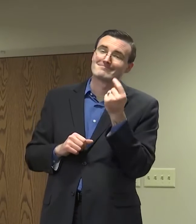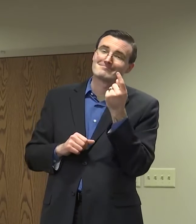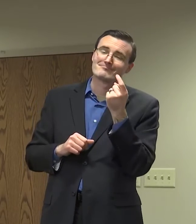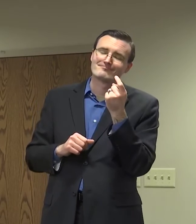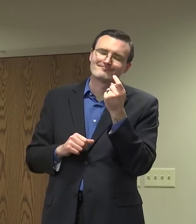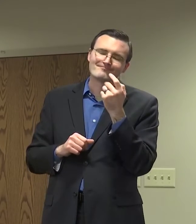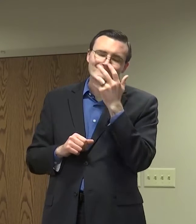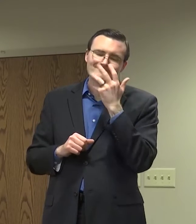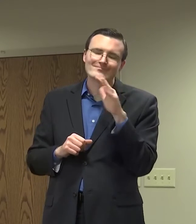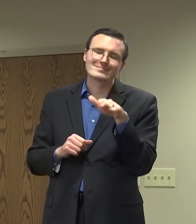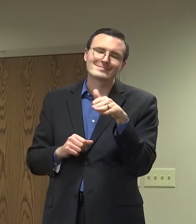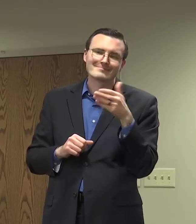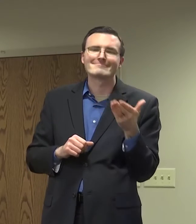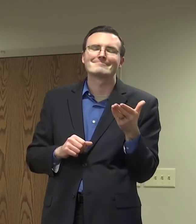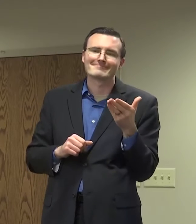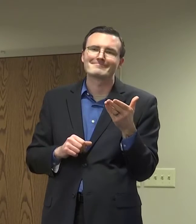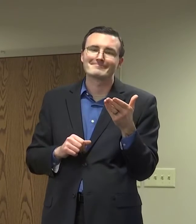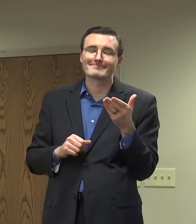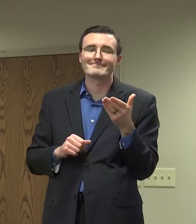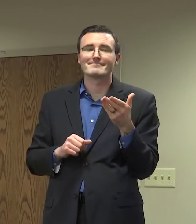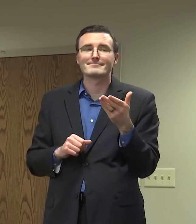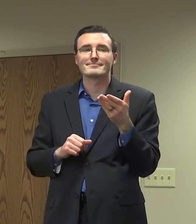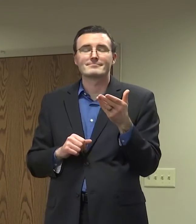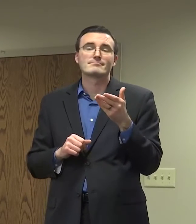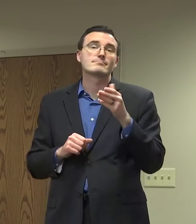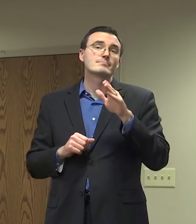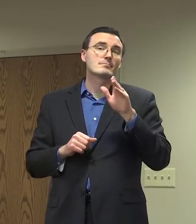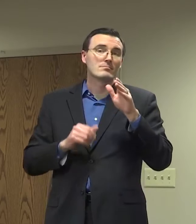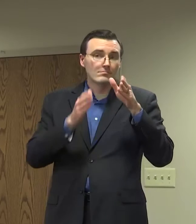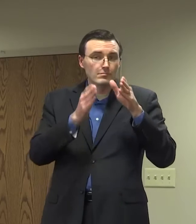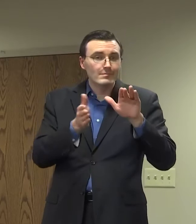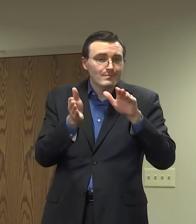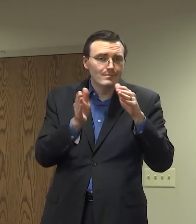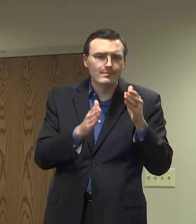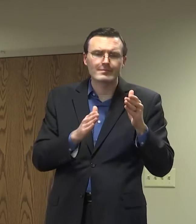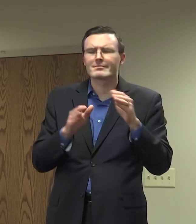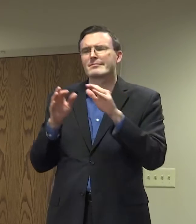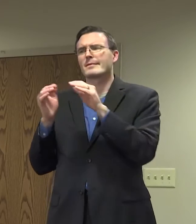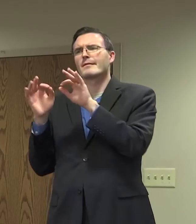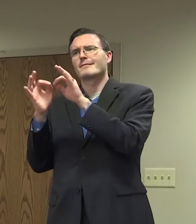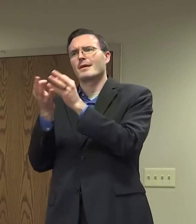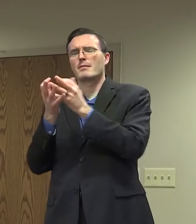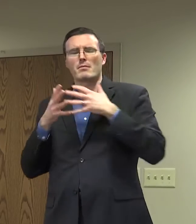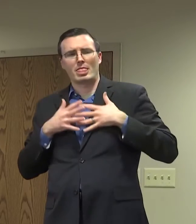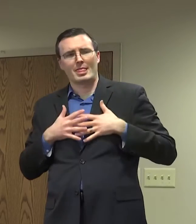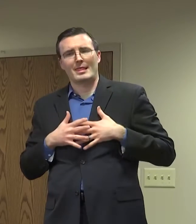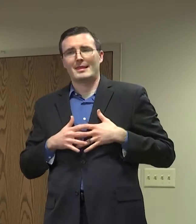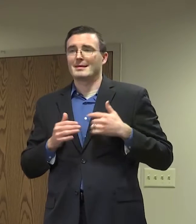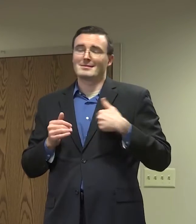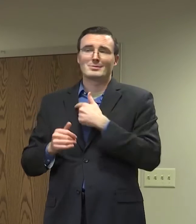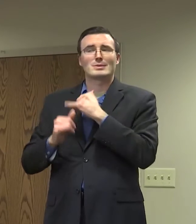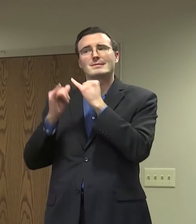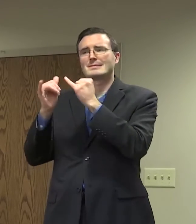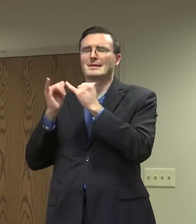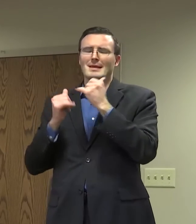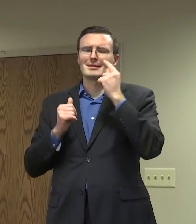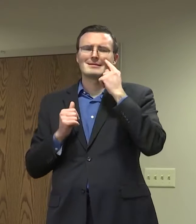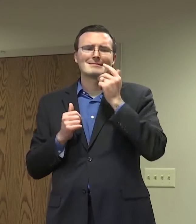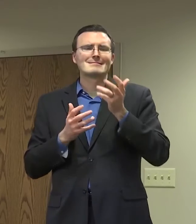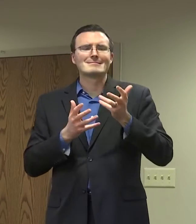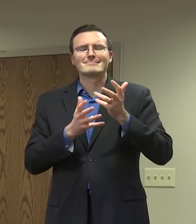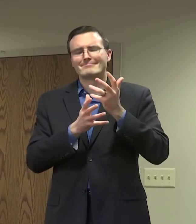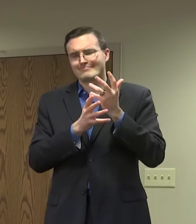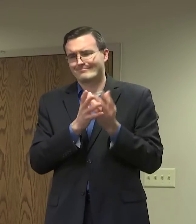report. And again, we mourn with their family for the loss of that individual. And we've lost almost 400